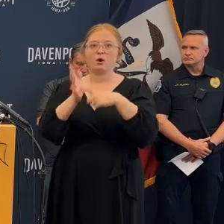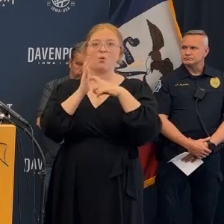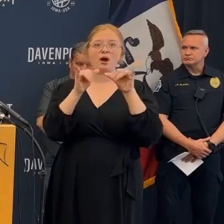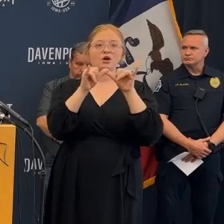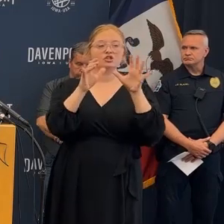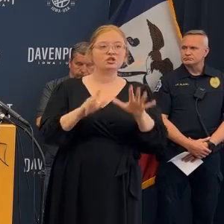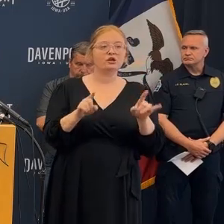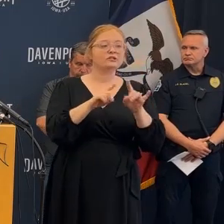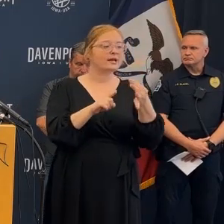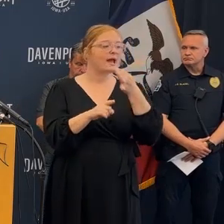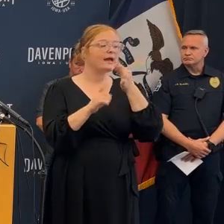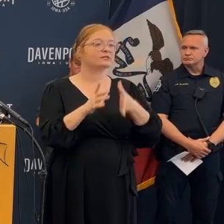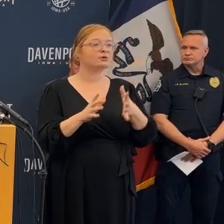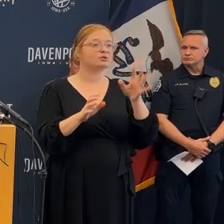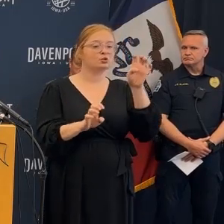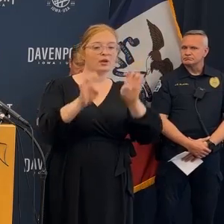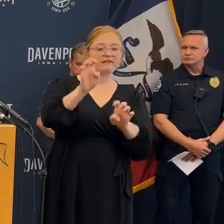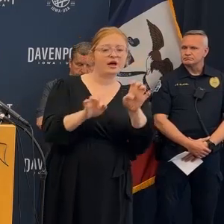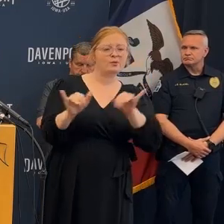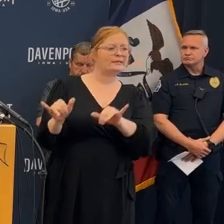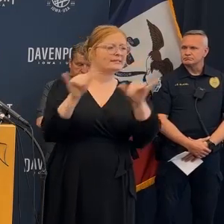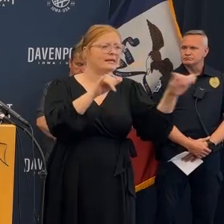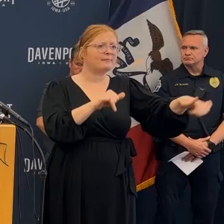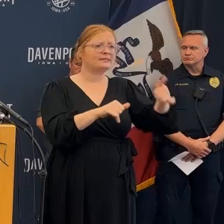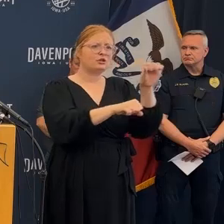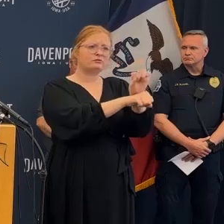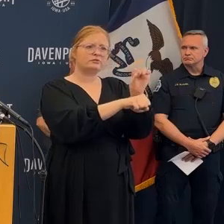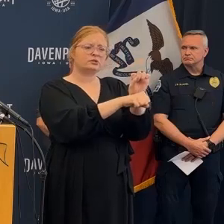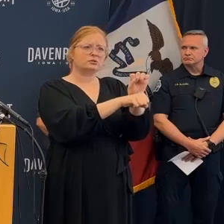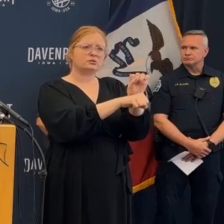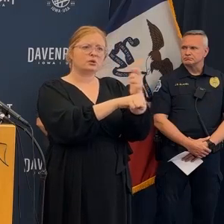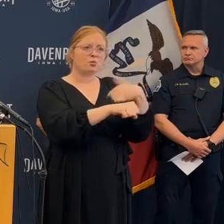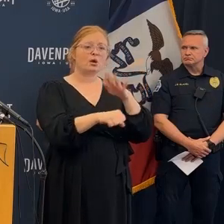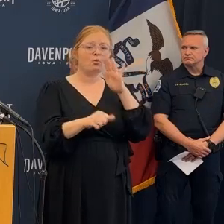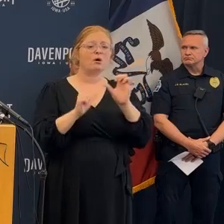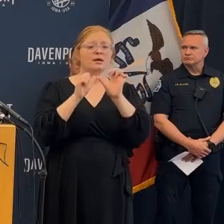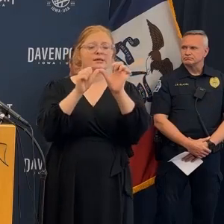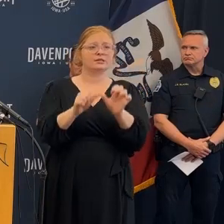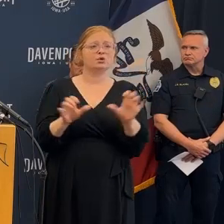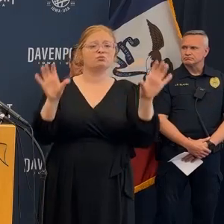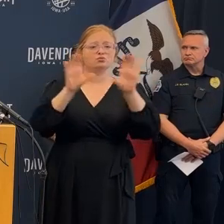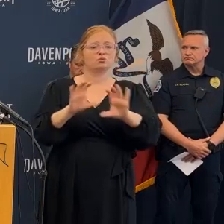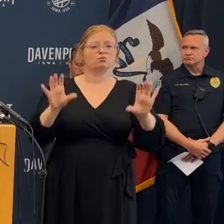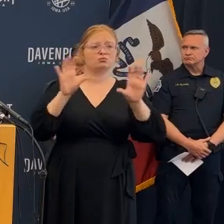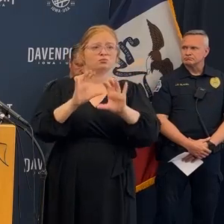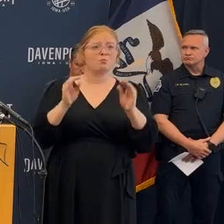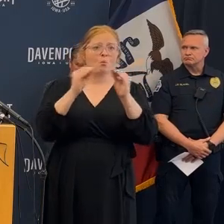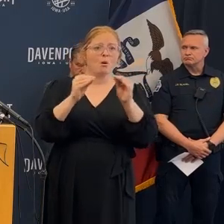cracks in the wall like they feel like they didn't need an engineer I totally understand what they're saying